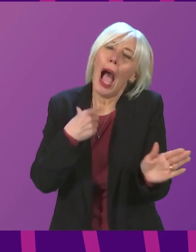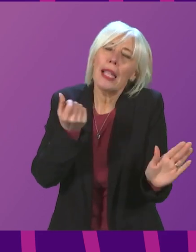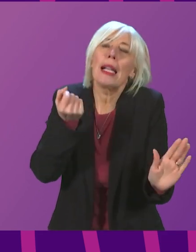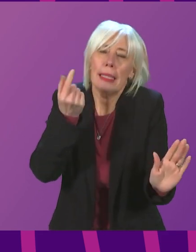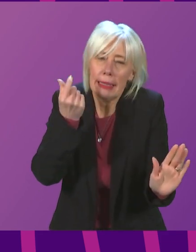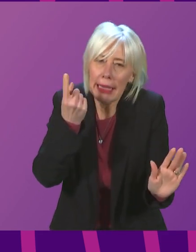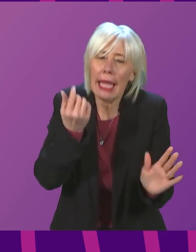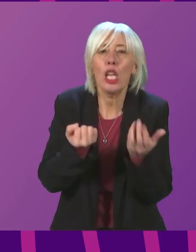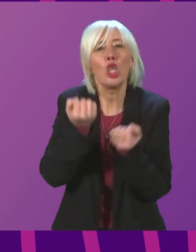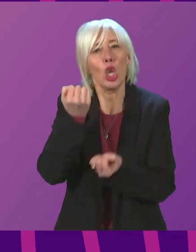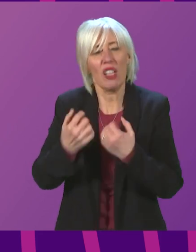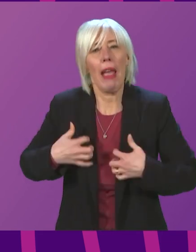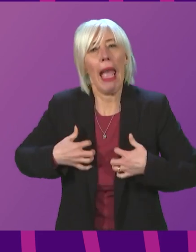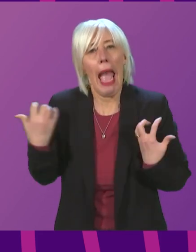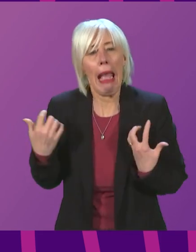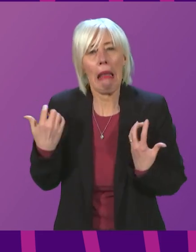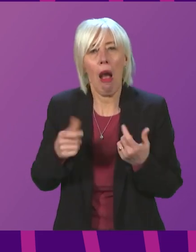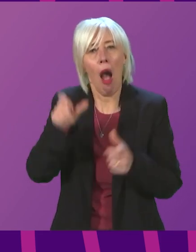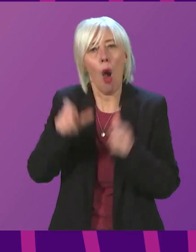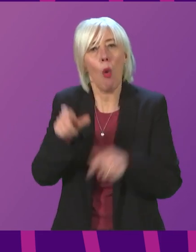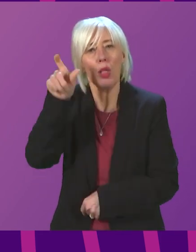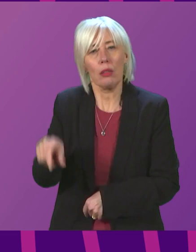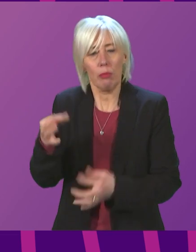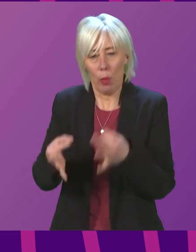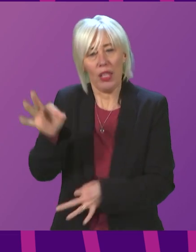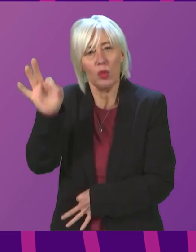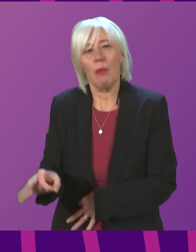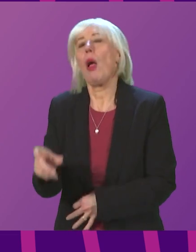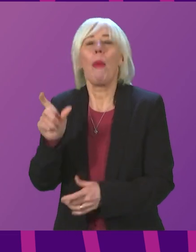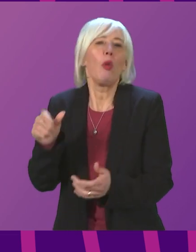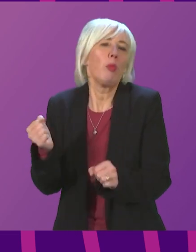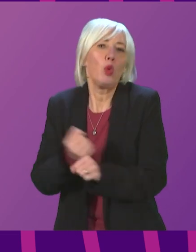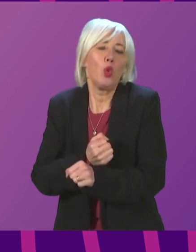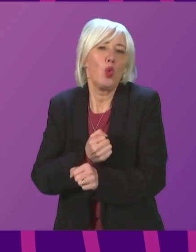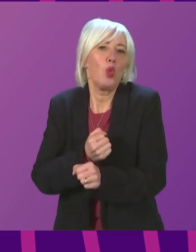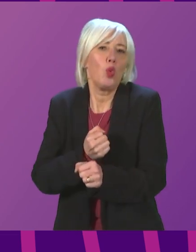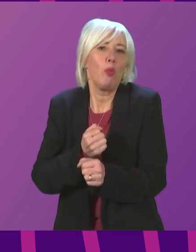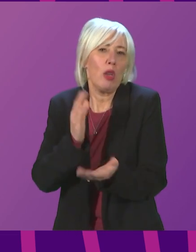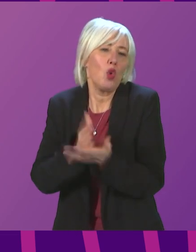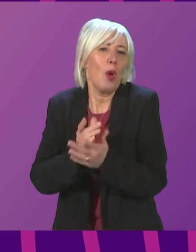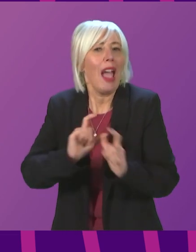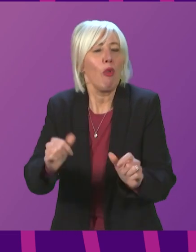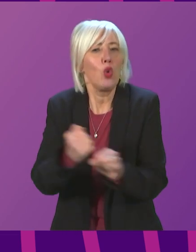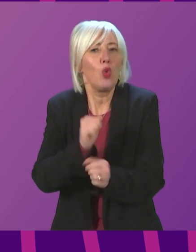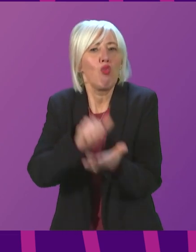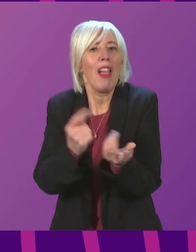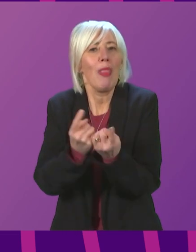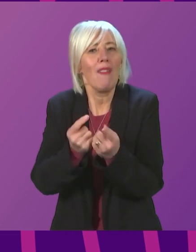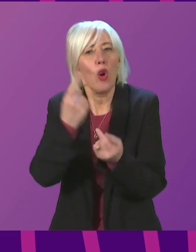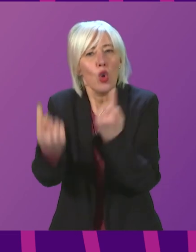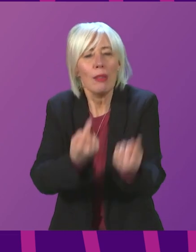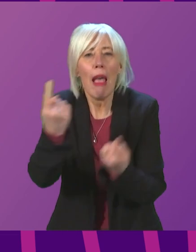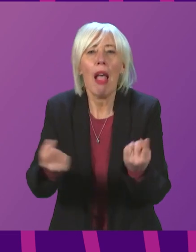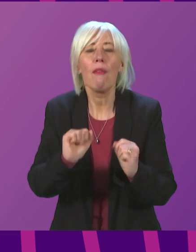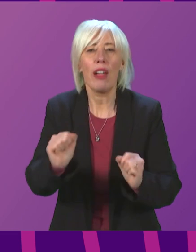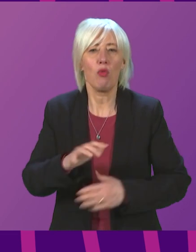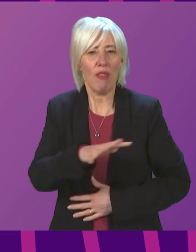and justified anger at politicians get in the way of doing the right thing for yourself and your loved ones. Alexander Burnett, to be followed by Marie